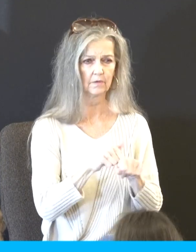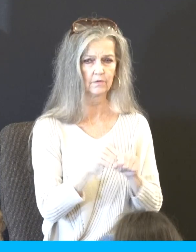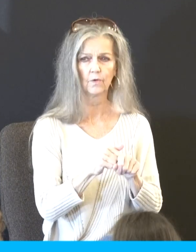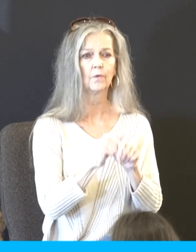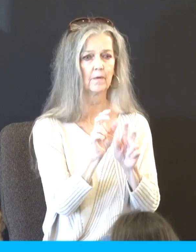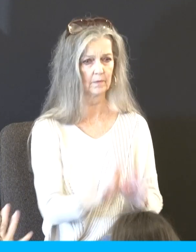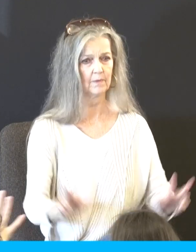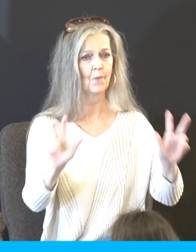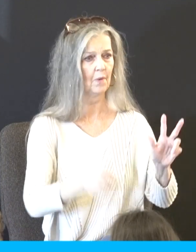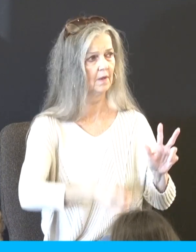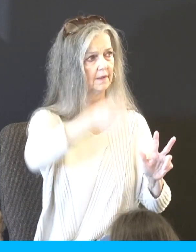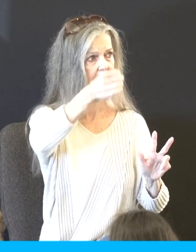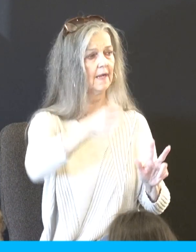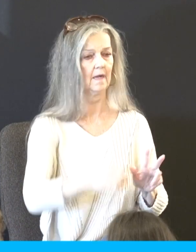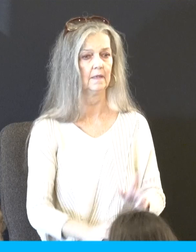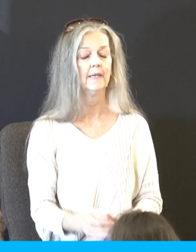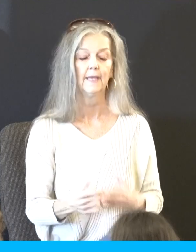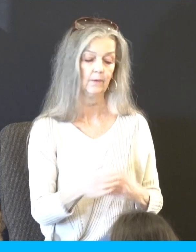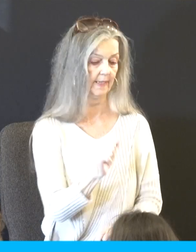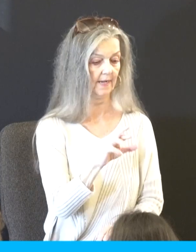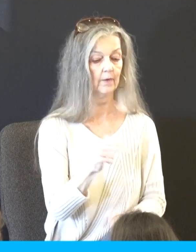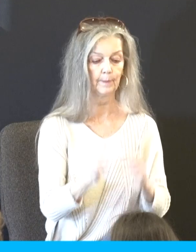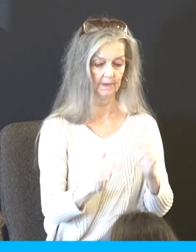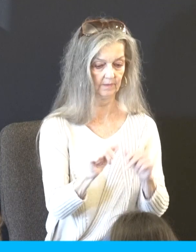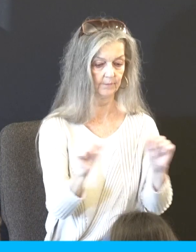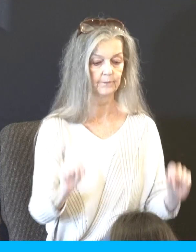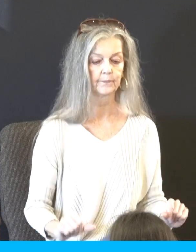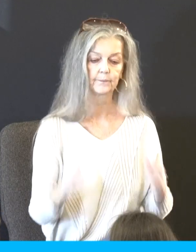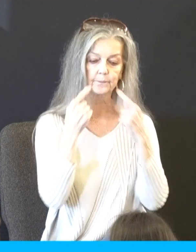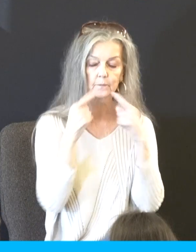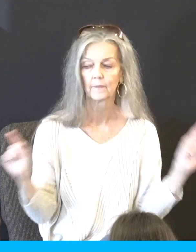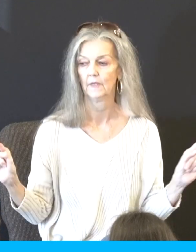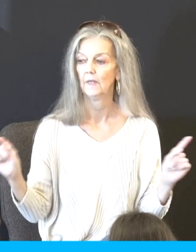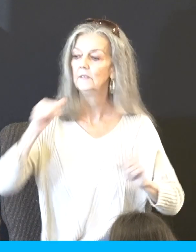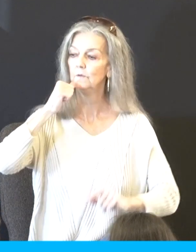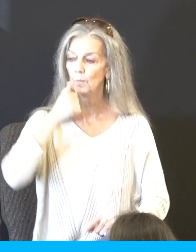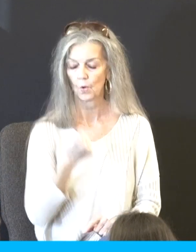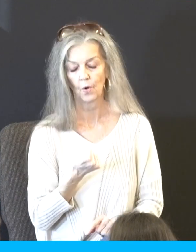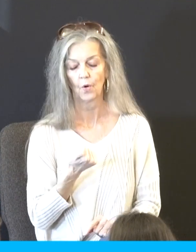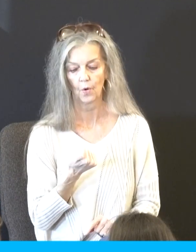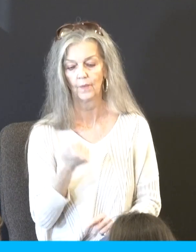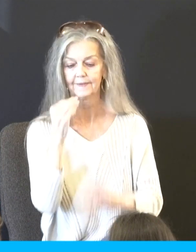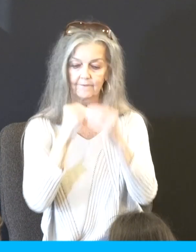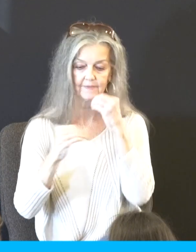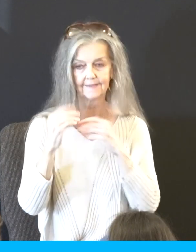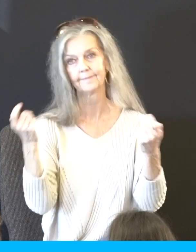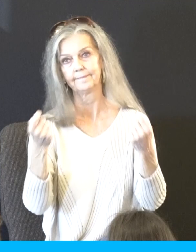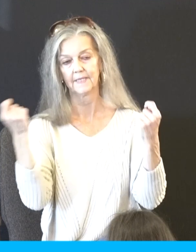When Aaron saw it, he built an altar before it. Aaron made proclamation and said, tomorrow is a feast of the Lord. And so they rose up early on the morrow